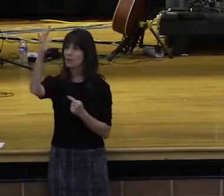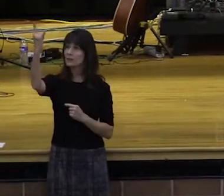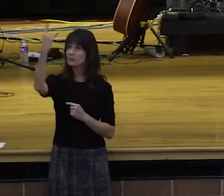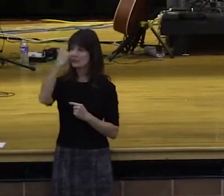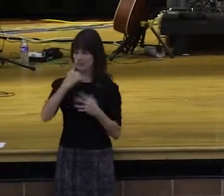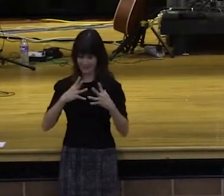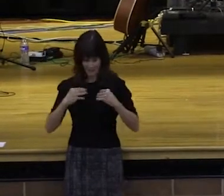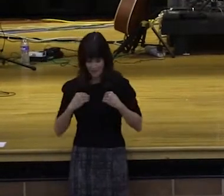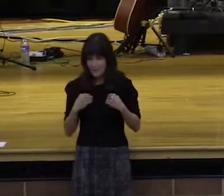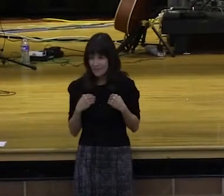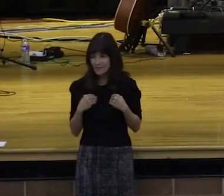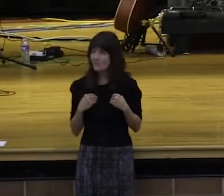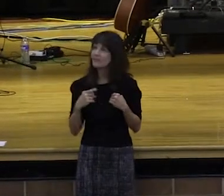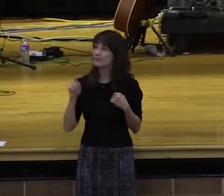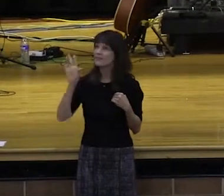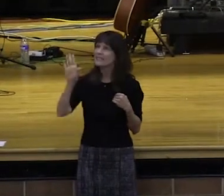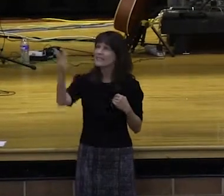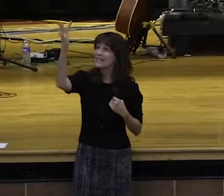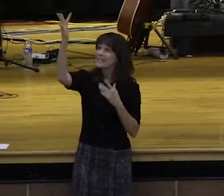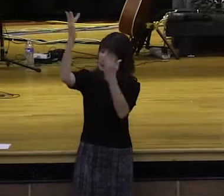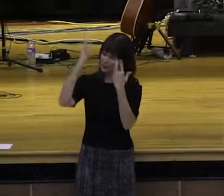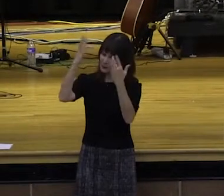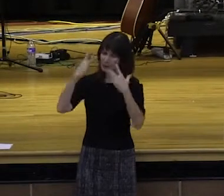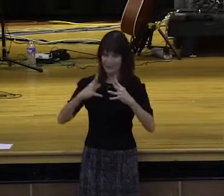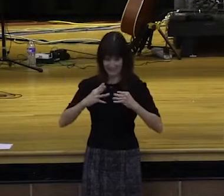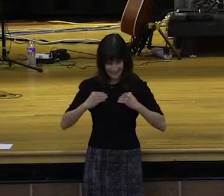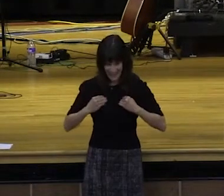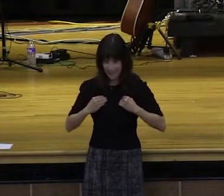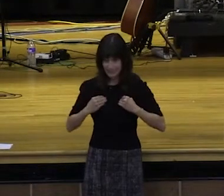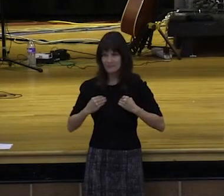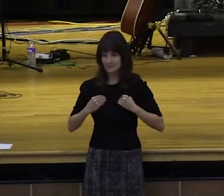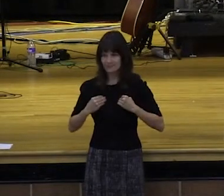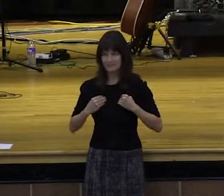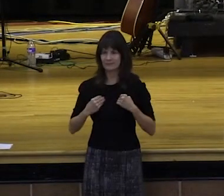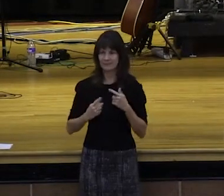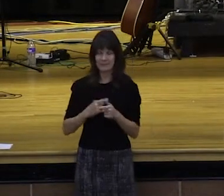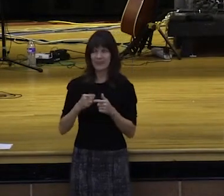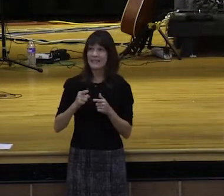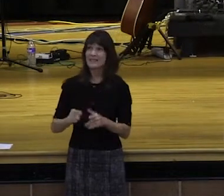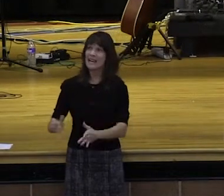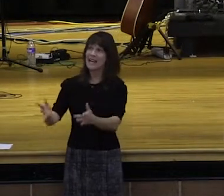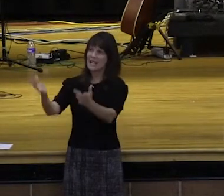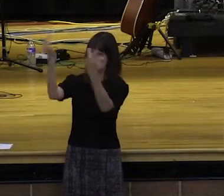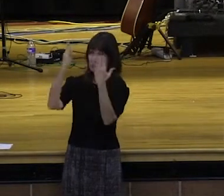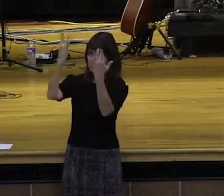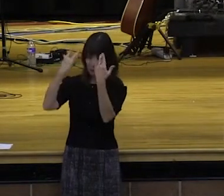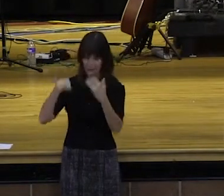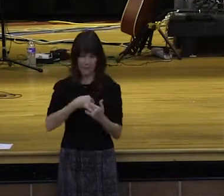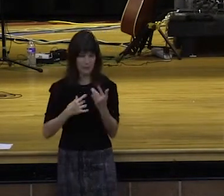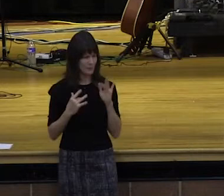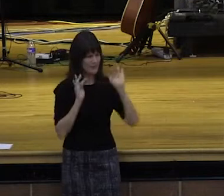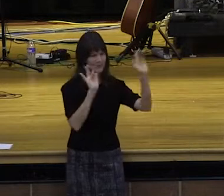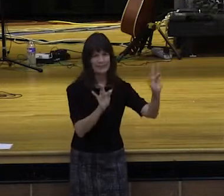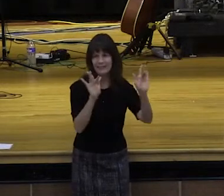love. Receive His mercy to give His mercy. Receive His forgiveness to give His forgiveness. Receive His grace every morning and every day.